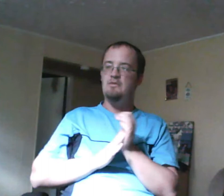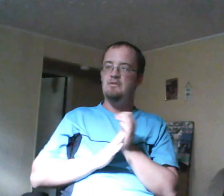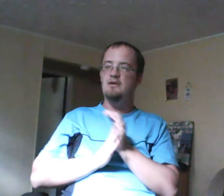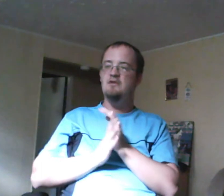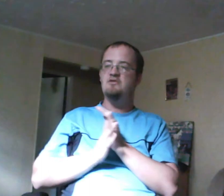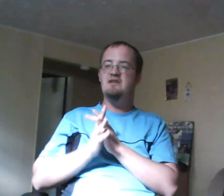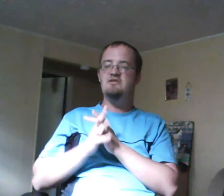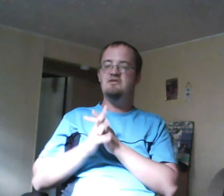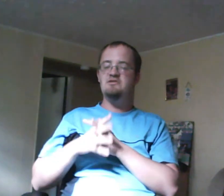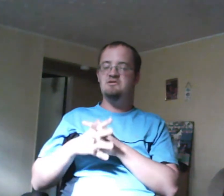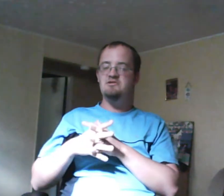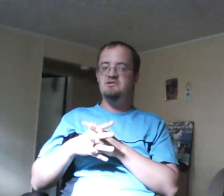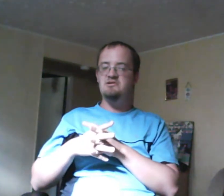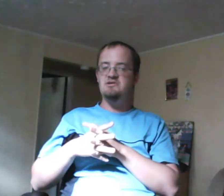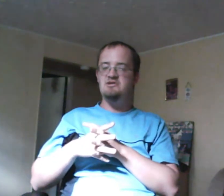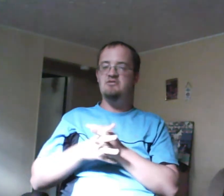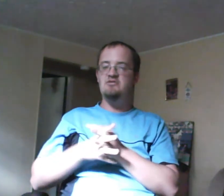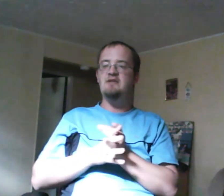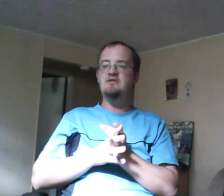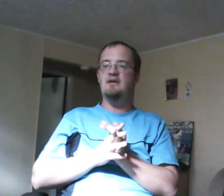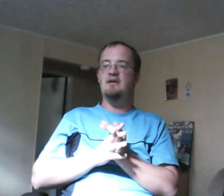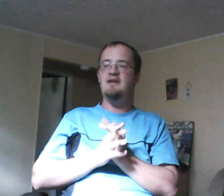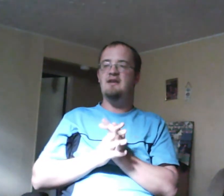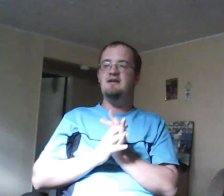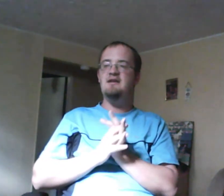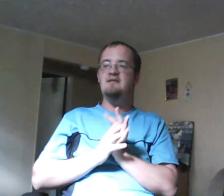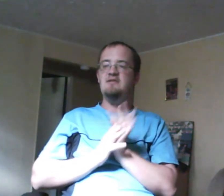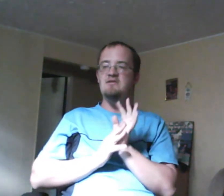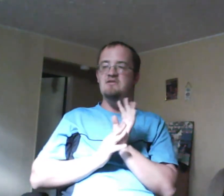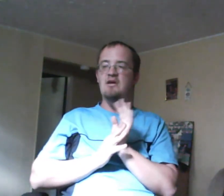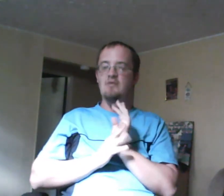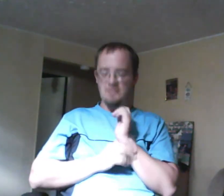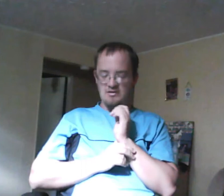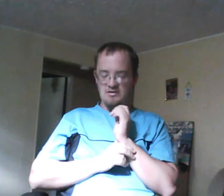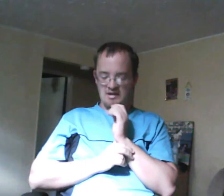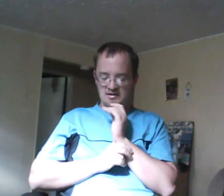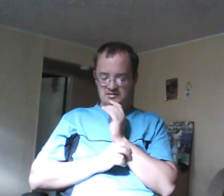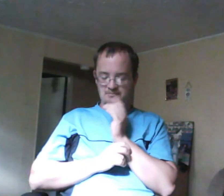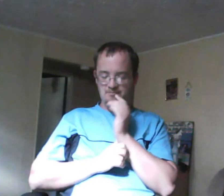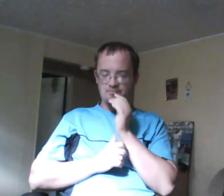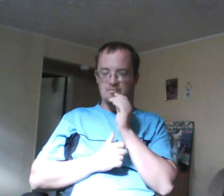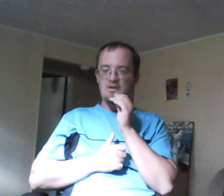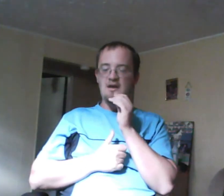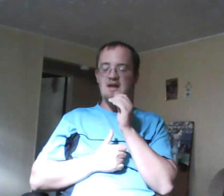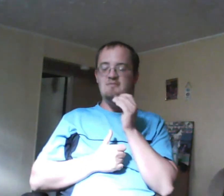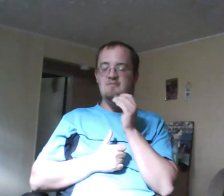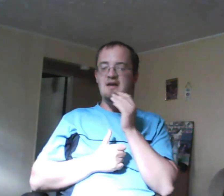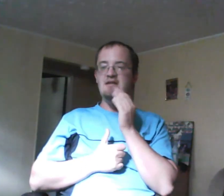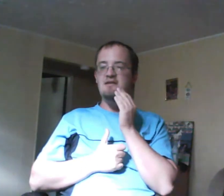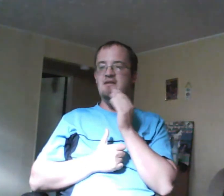So she gets to the cheer squad to do all that. Frankie says, no, I don't want to do that. And is mad at Zoe.